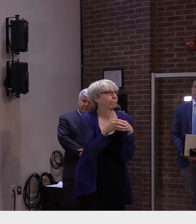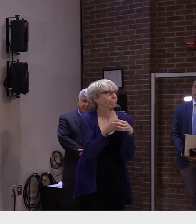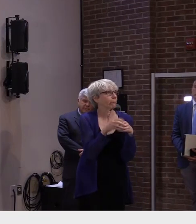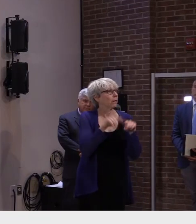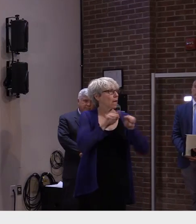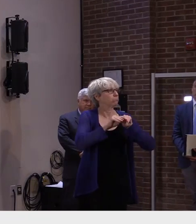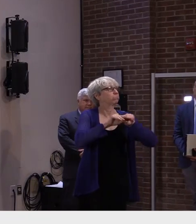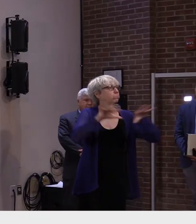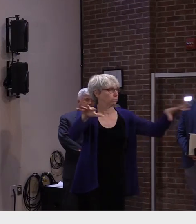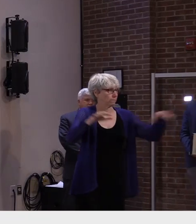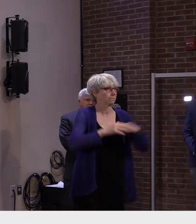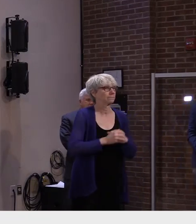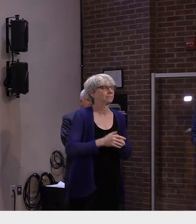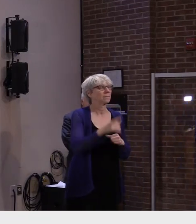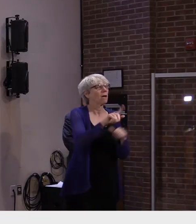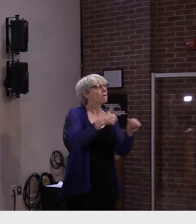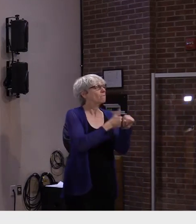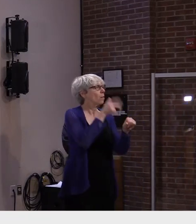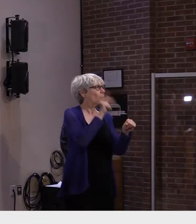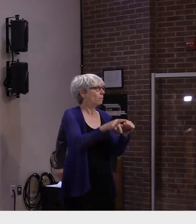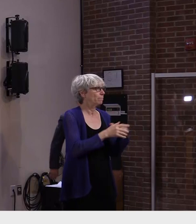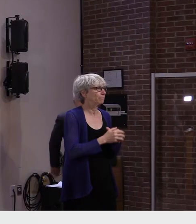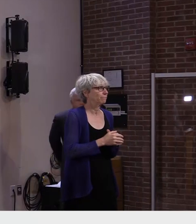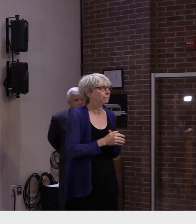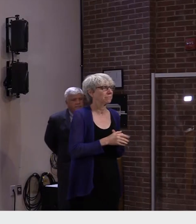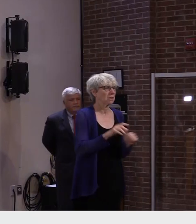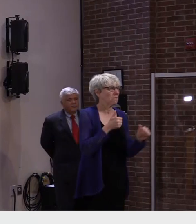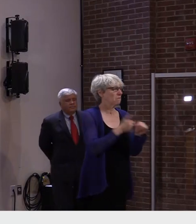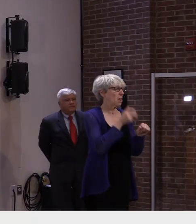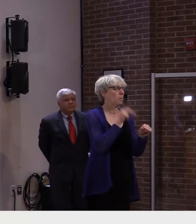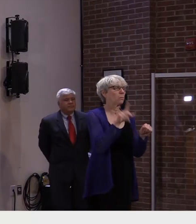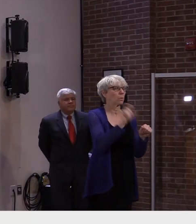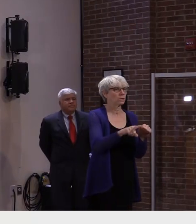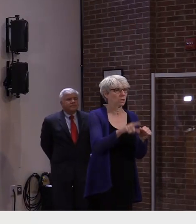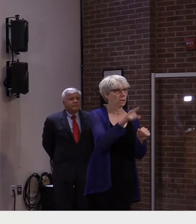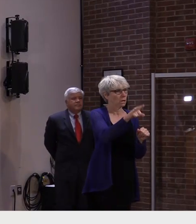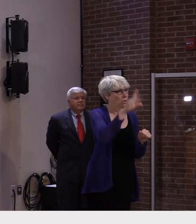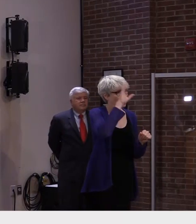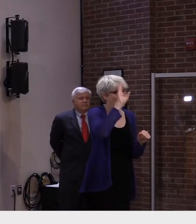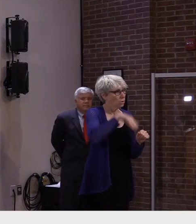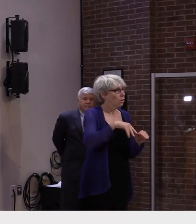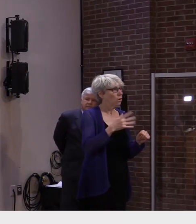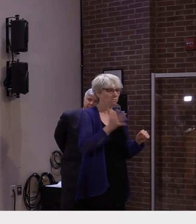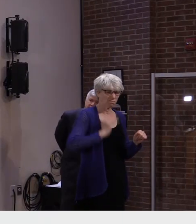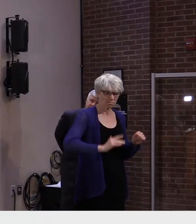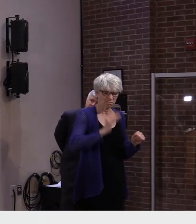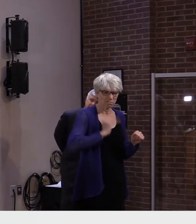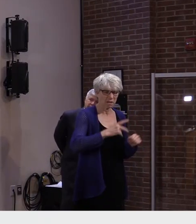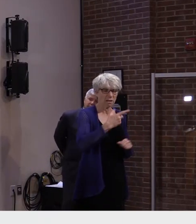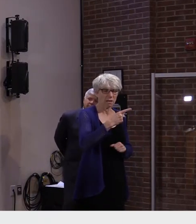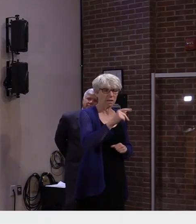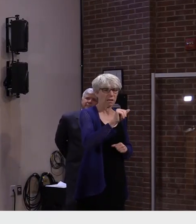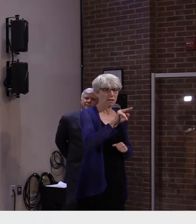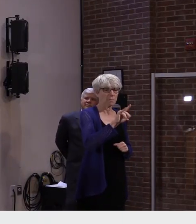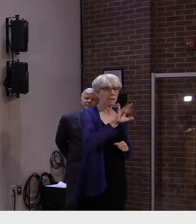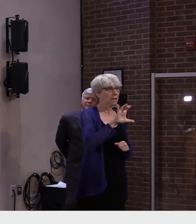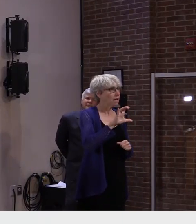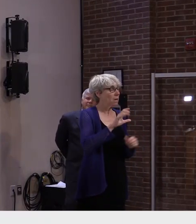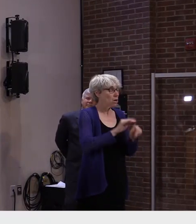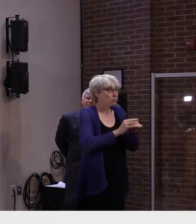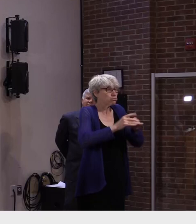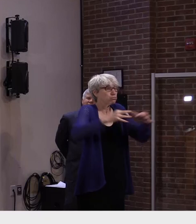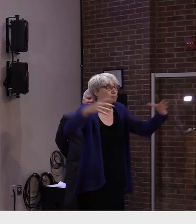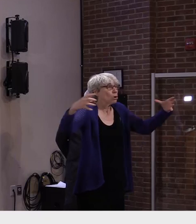Dr. Levine, sort of a follow-up to that question. Historically speaking, pandemics end. They just disappear.